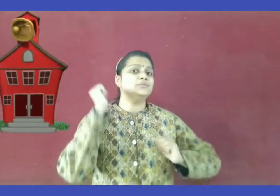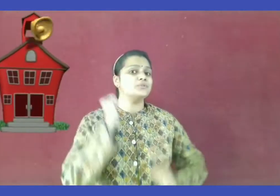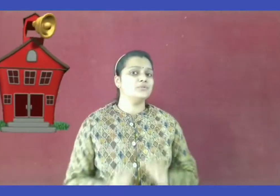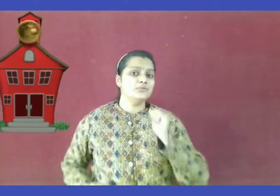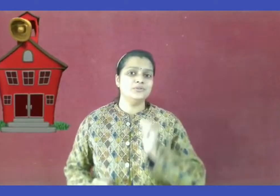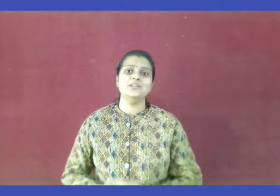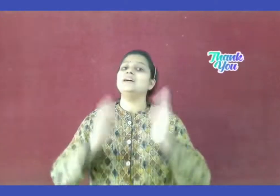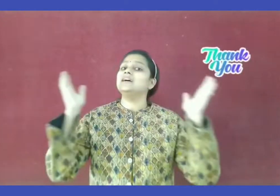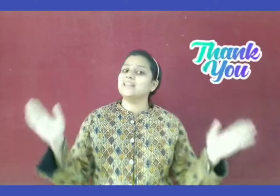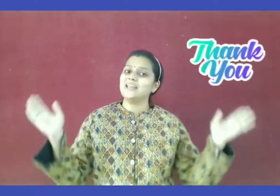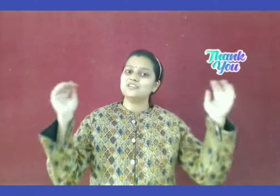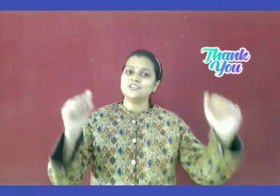school. Thank you children.